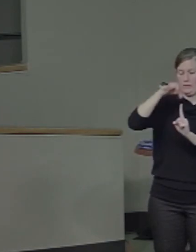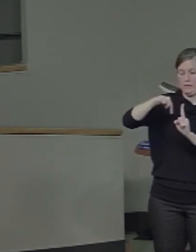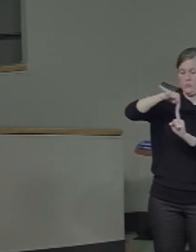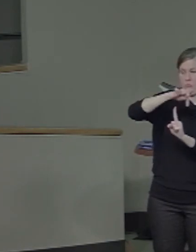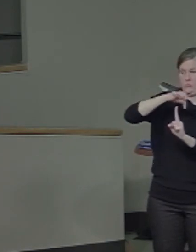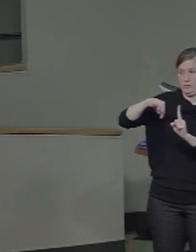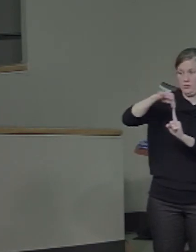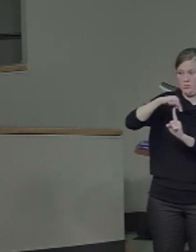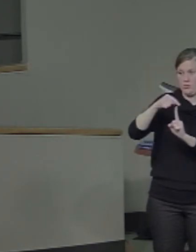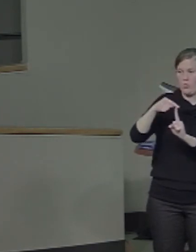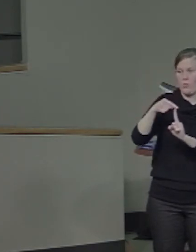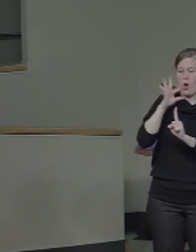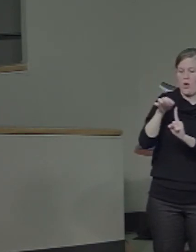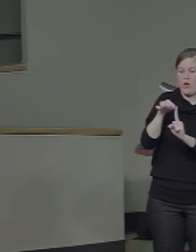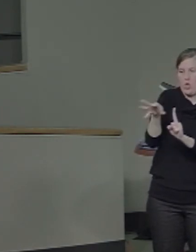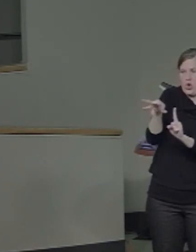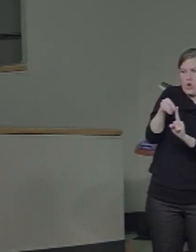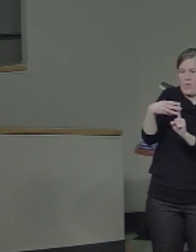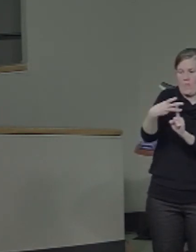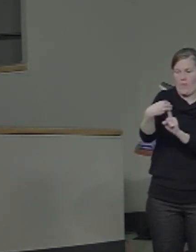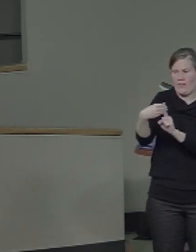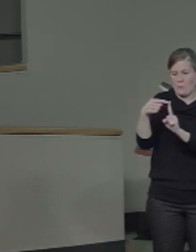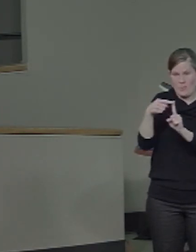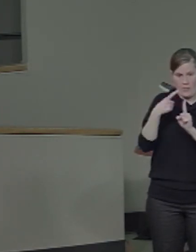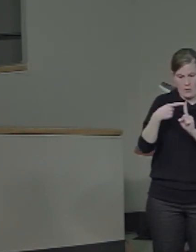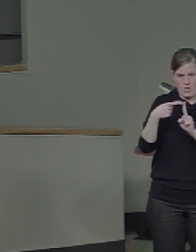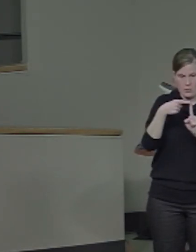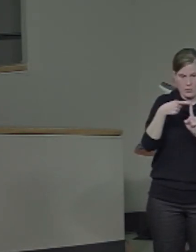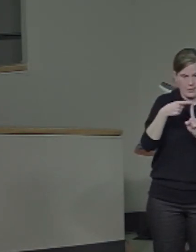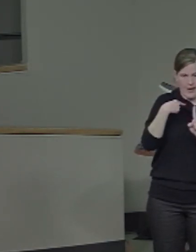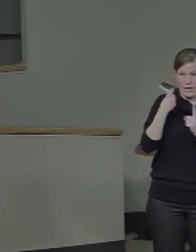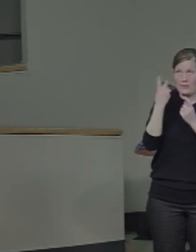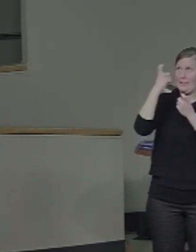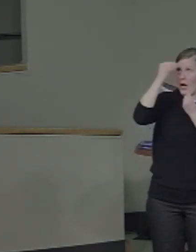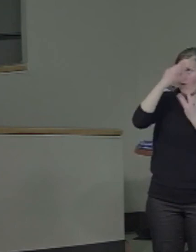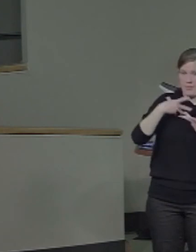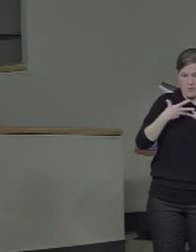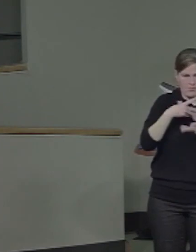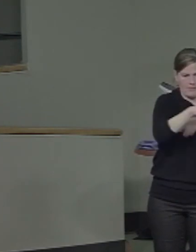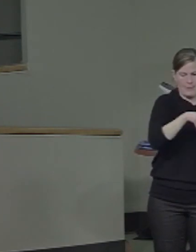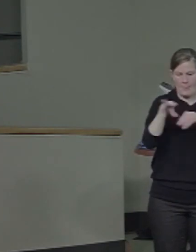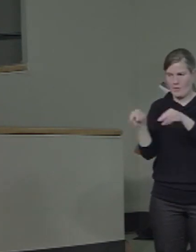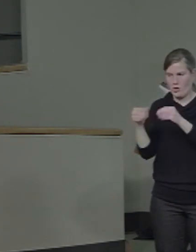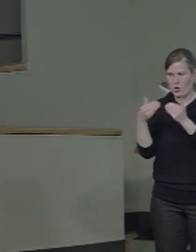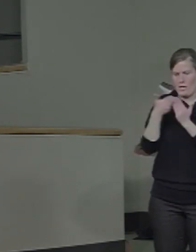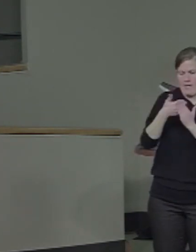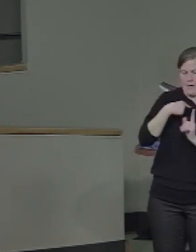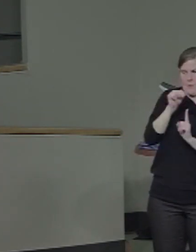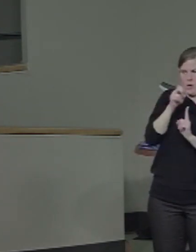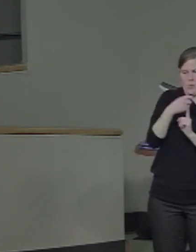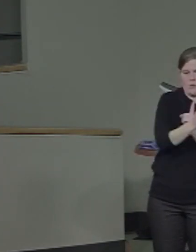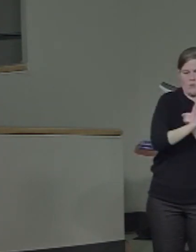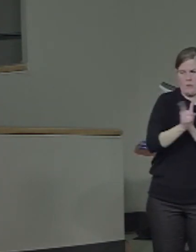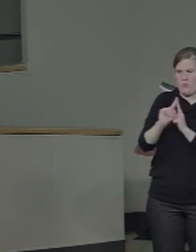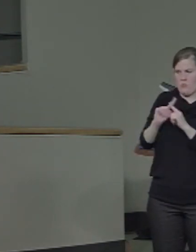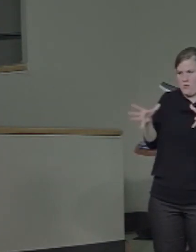them to kind of go one way or the other. There are a lot of examples of systems where, for instance,